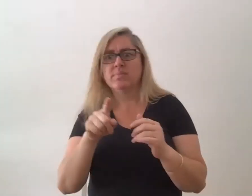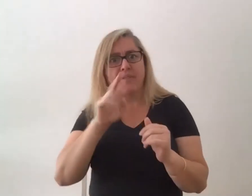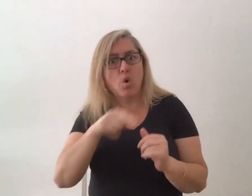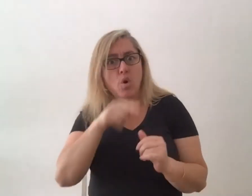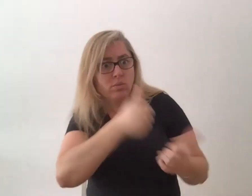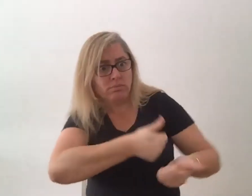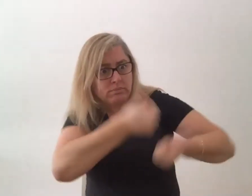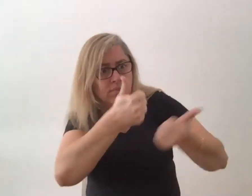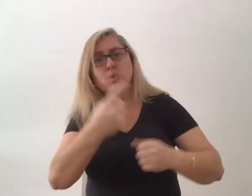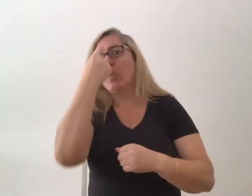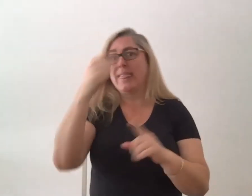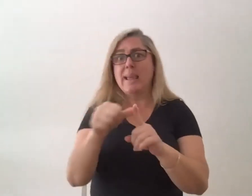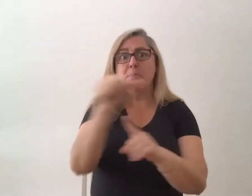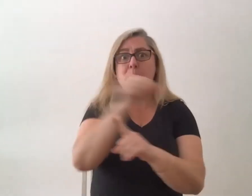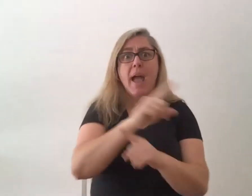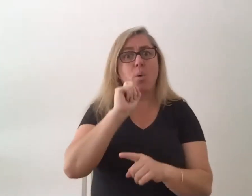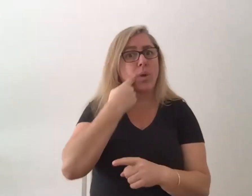back into? Tell us more things.